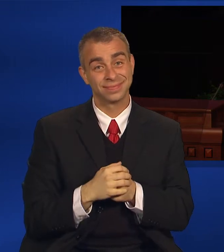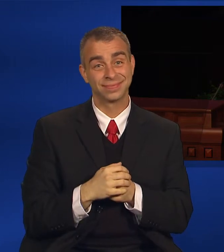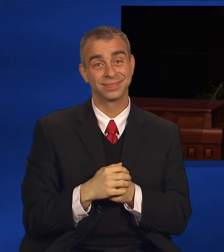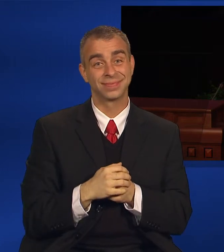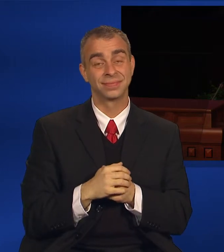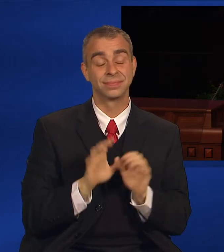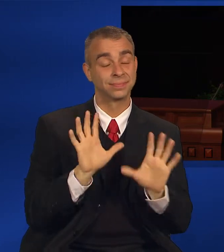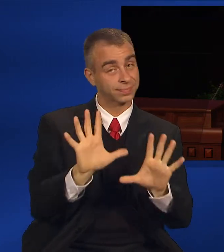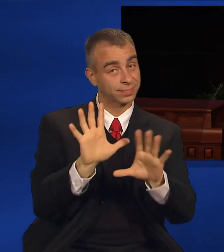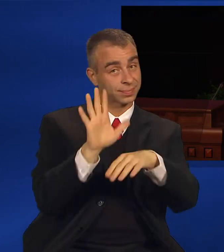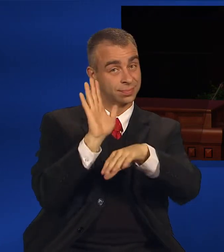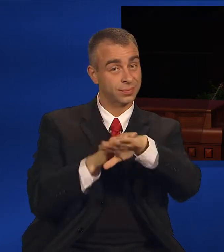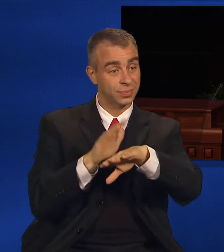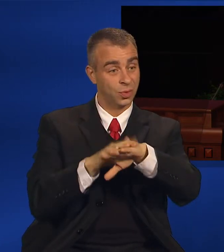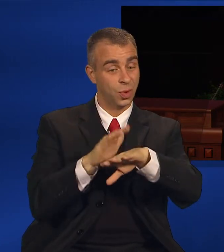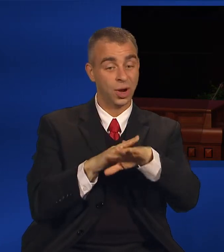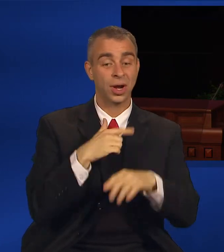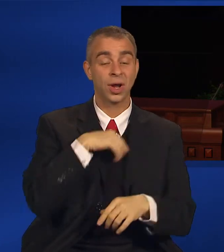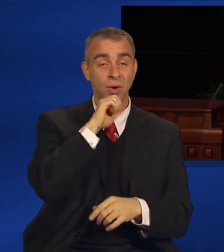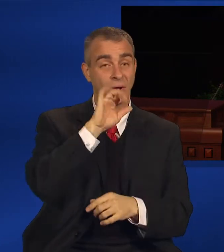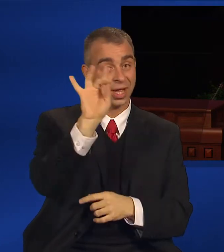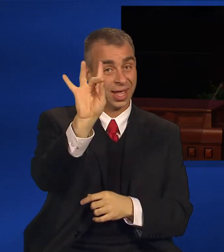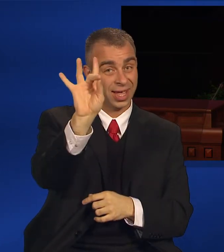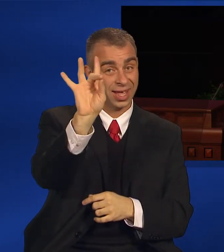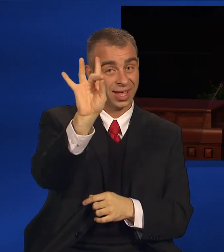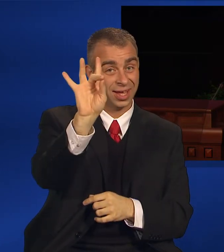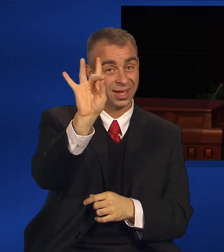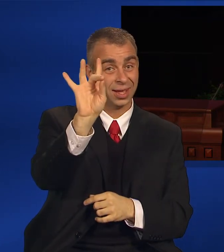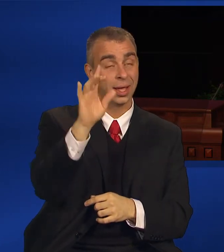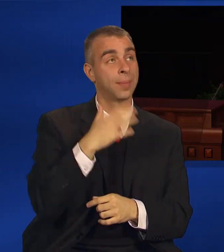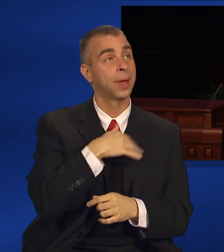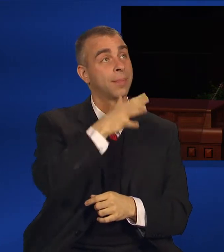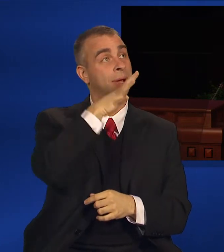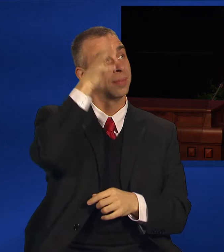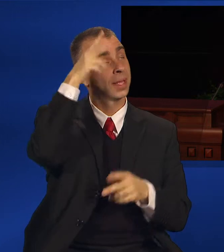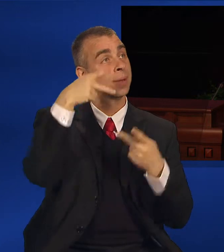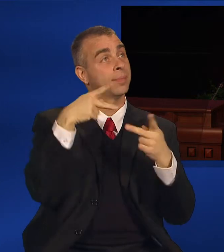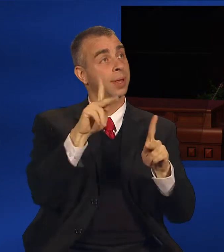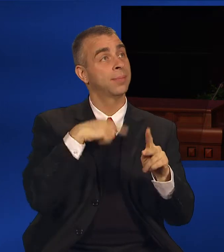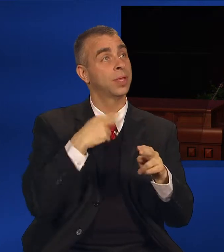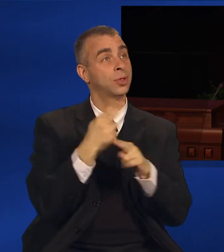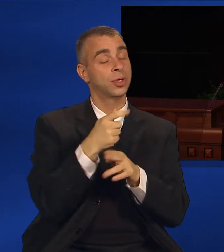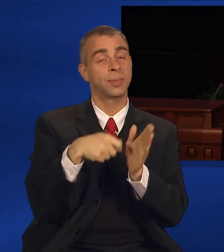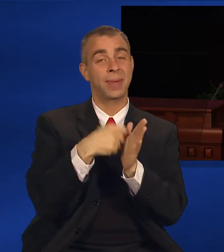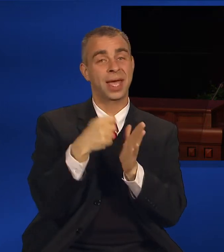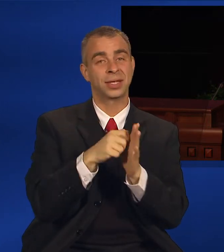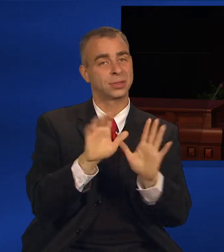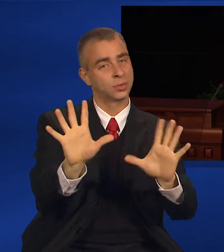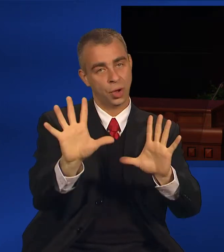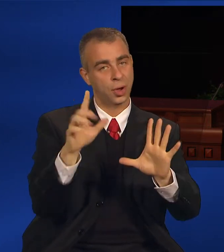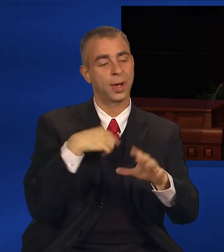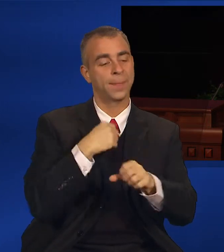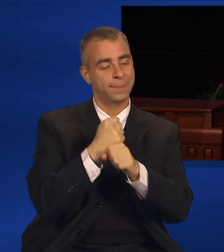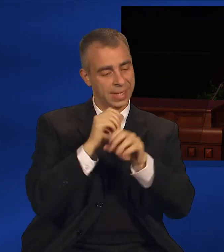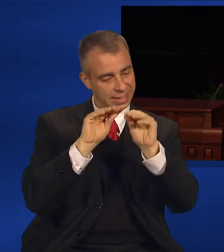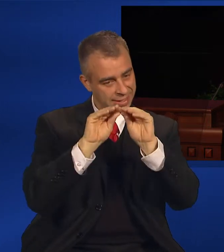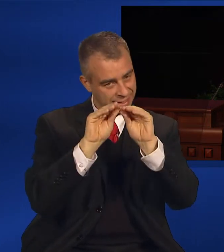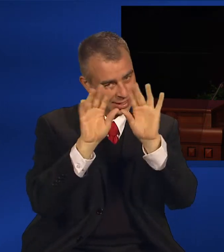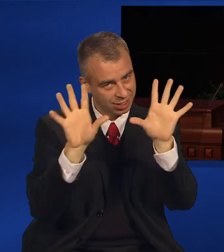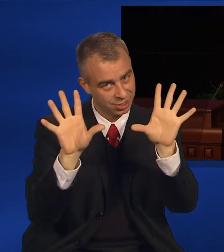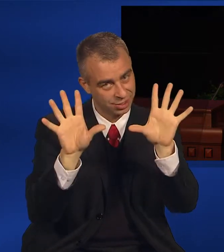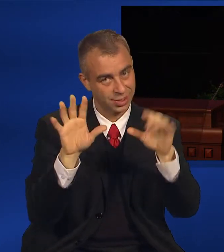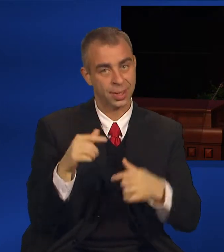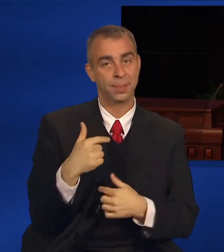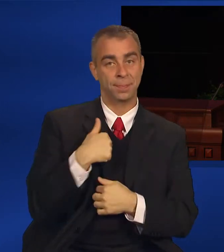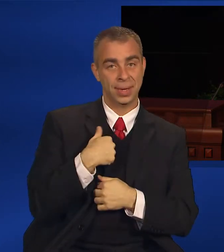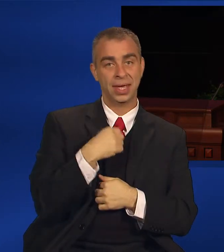Lest any of you think that, at the tender age of eight, we were permitted to use matches, I want to make it clear that